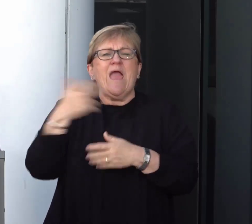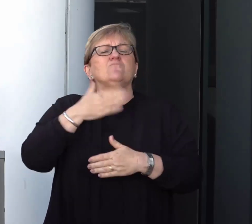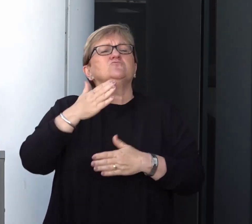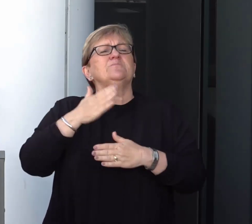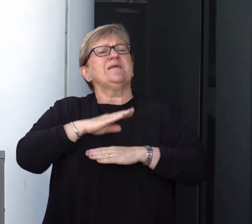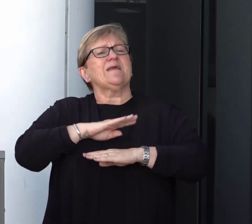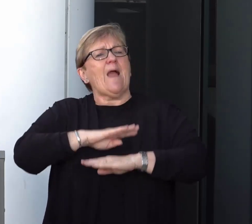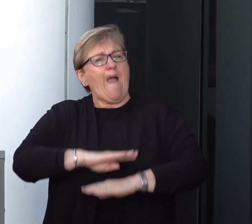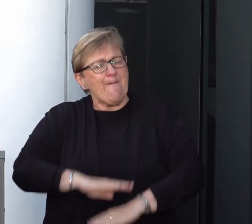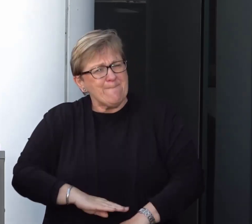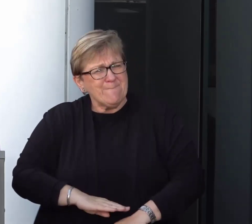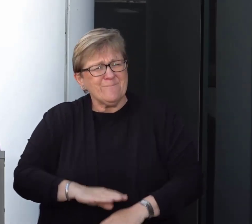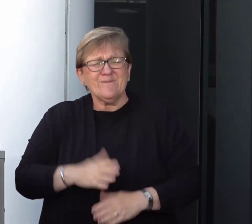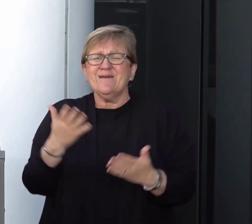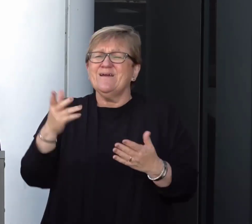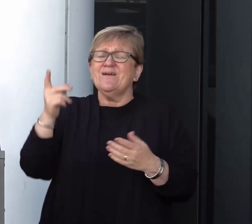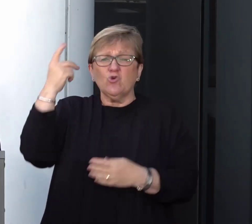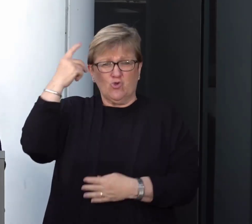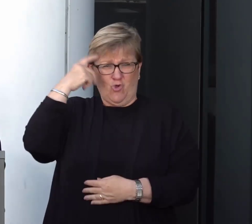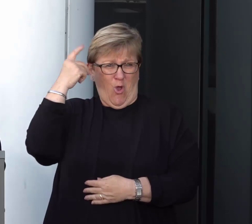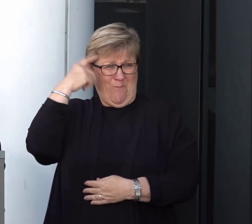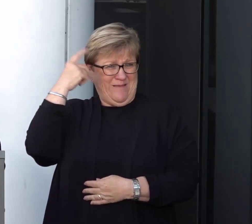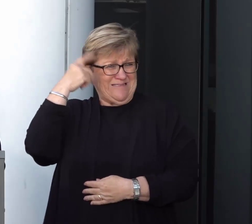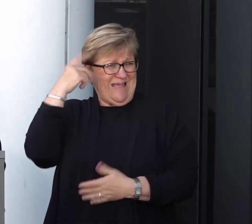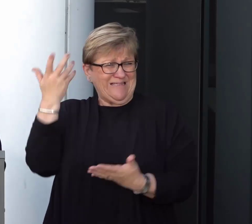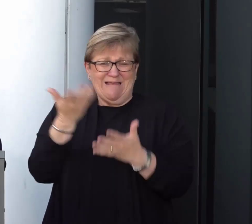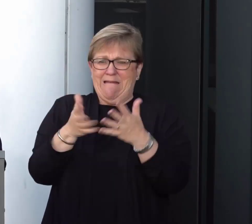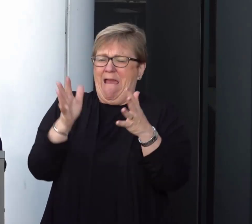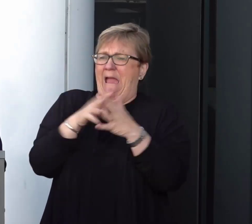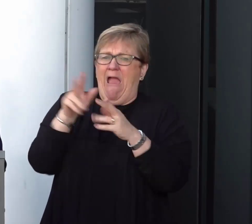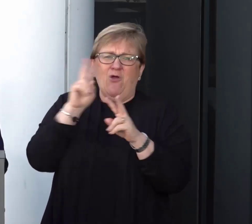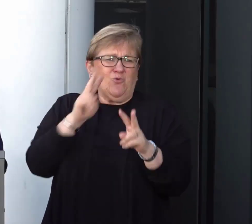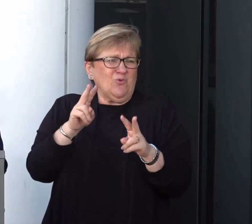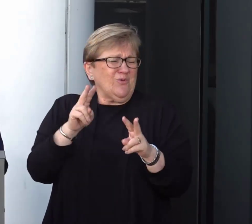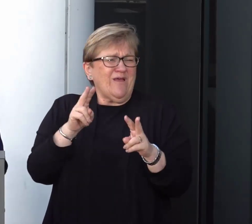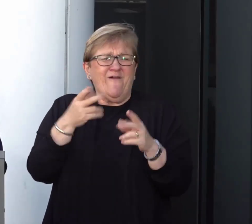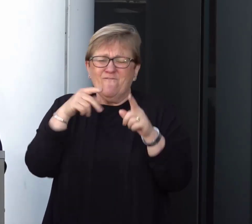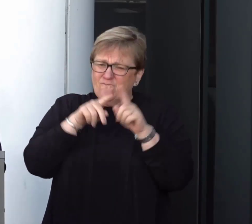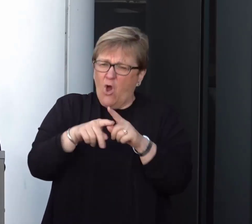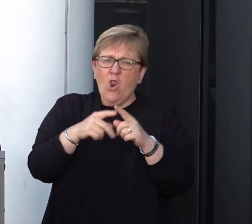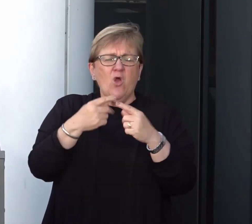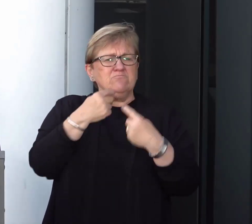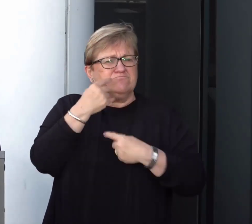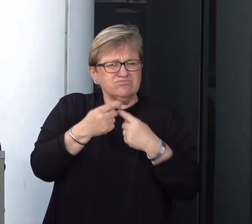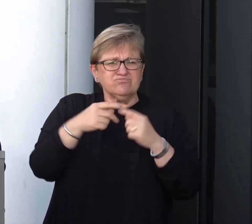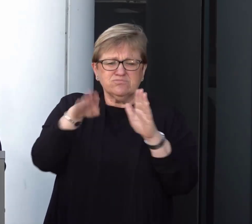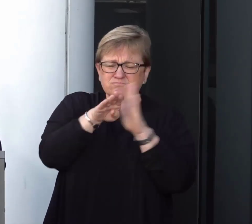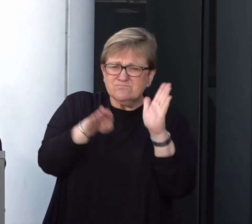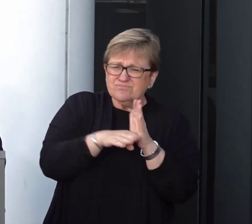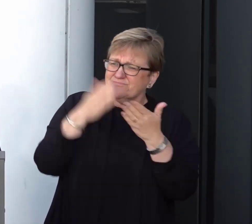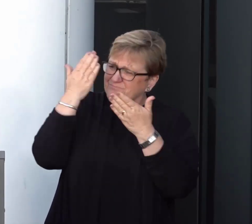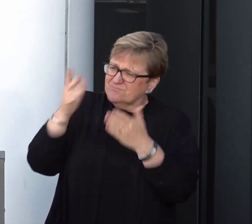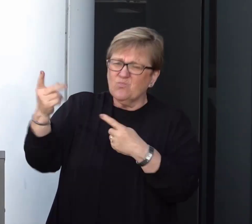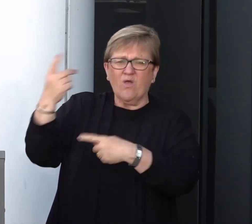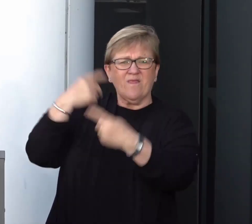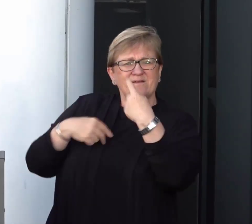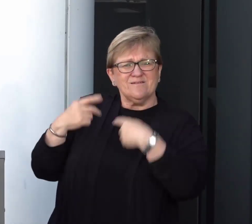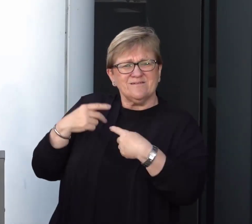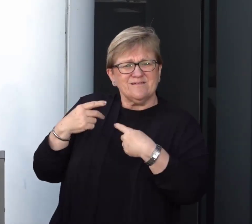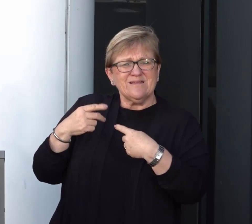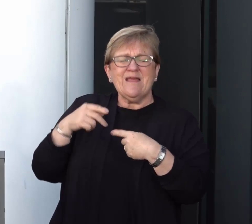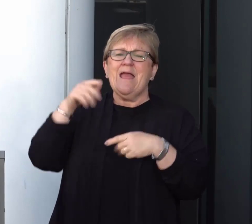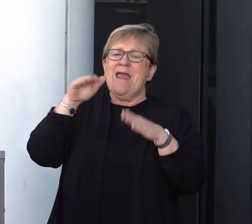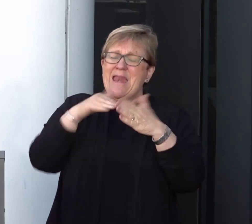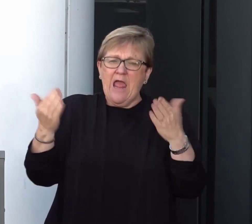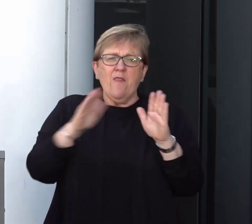calm. Take common sense in your approach to this and above all follow the instructions of the health authorities. Now is the